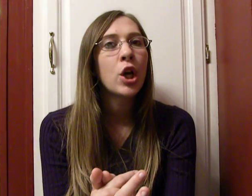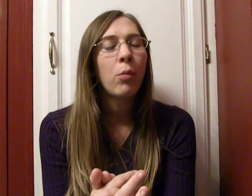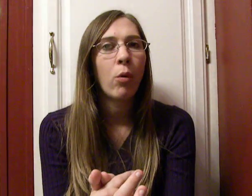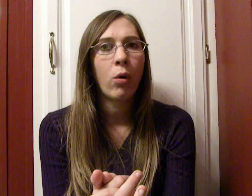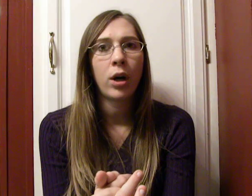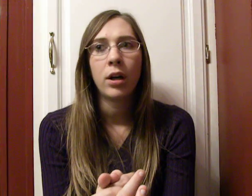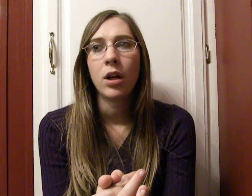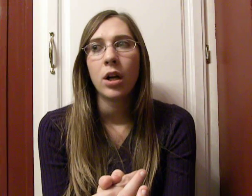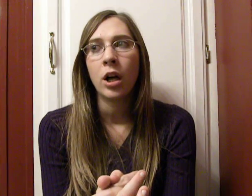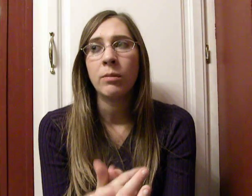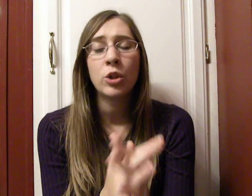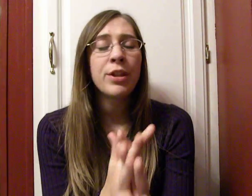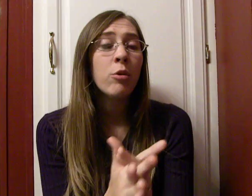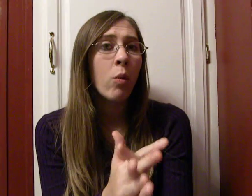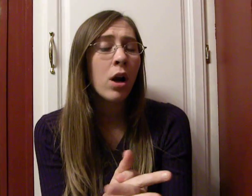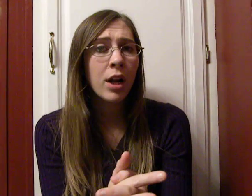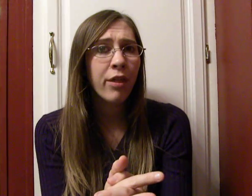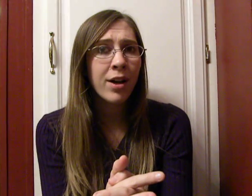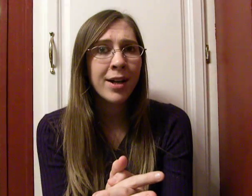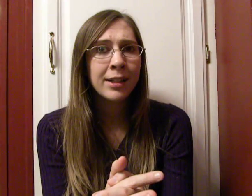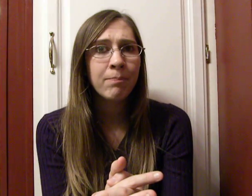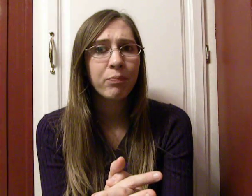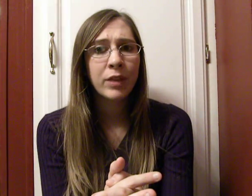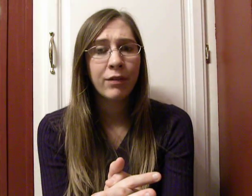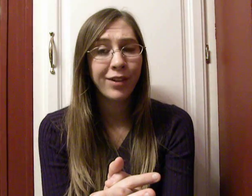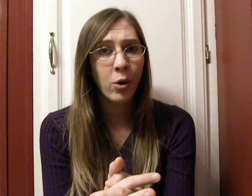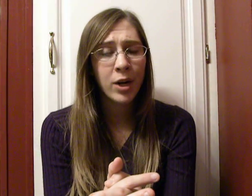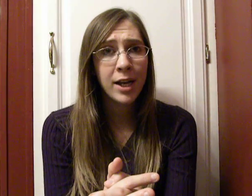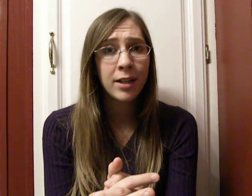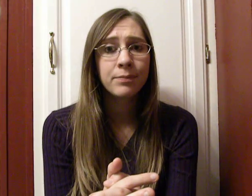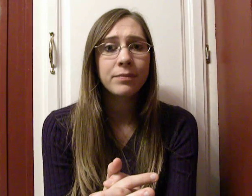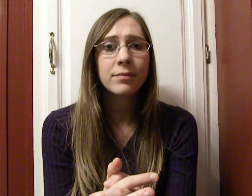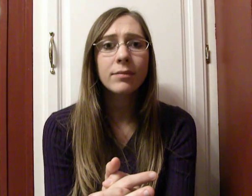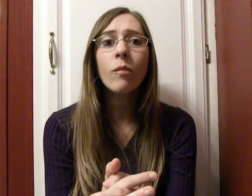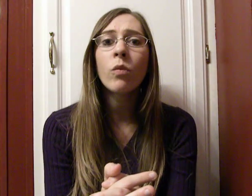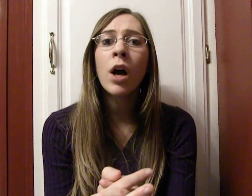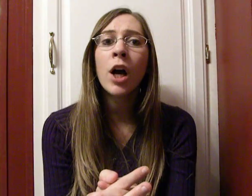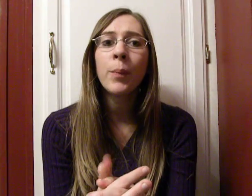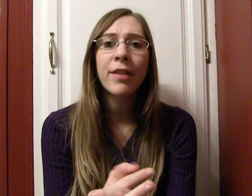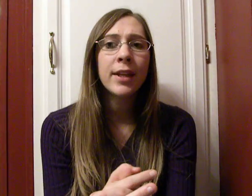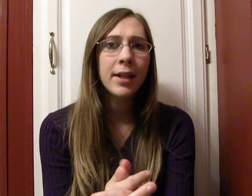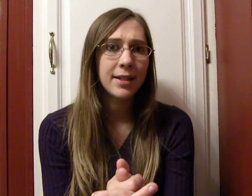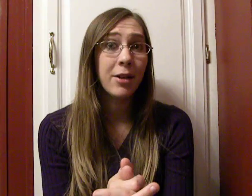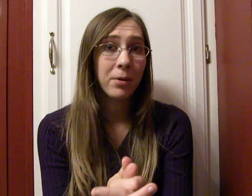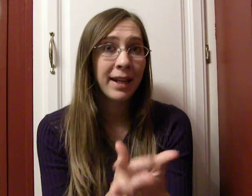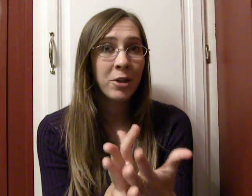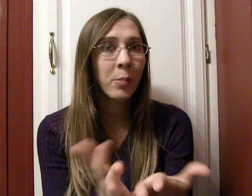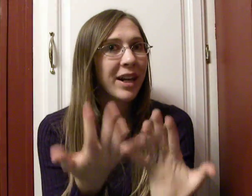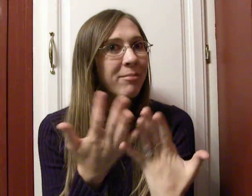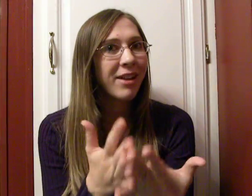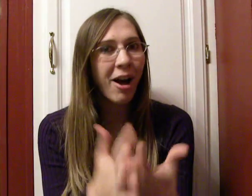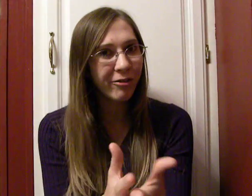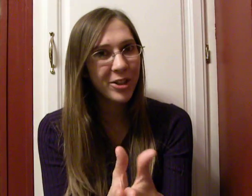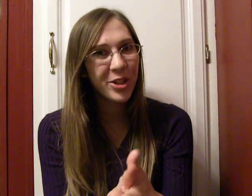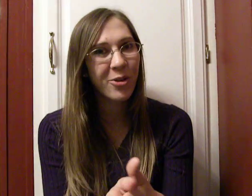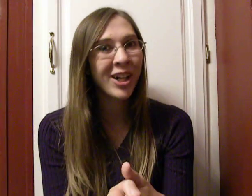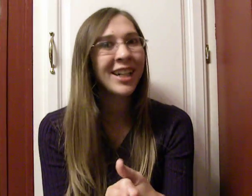them or, um, join the walk-a-thon in Florida. Um, I think it's in Orlando, but I'm not for sure.